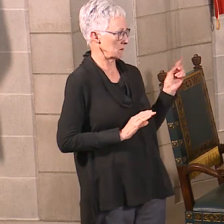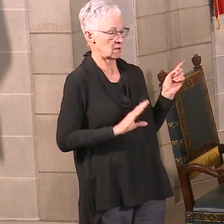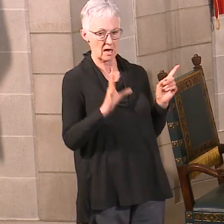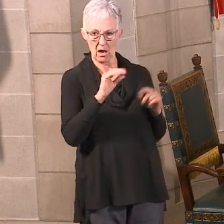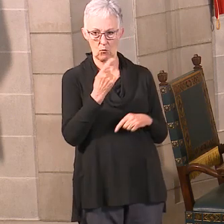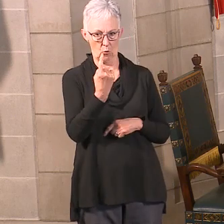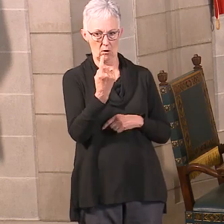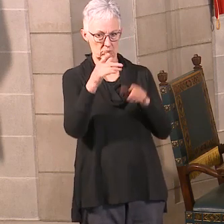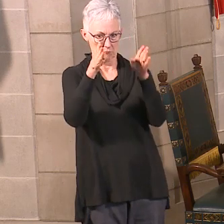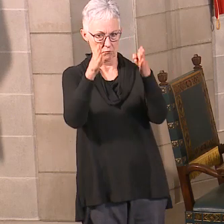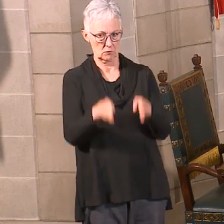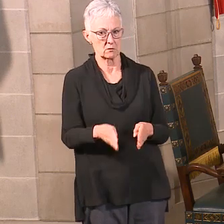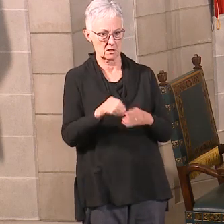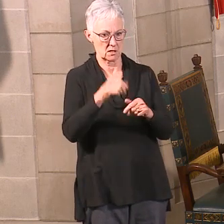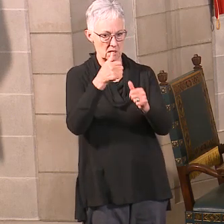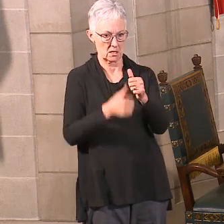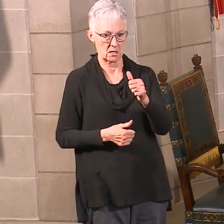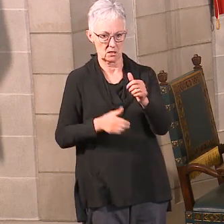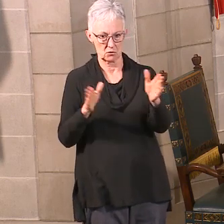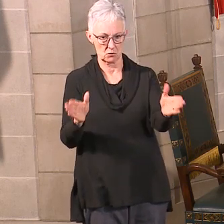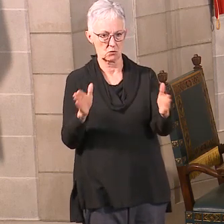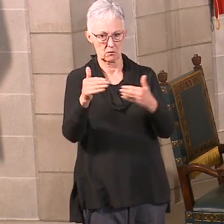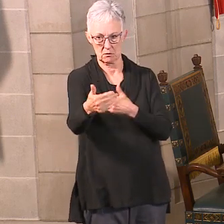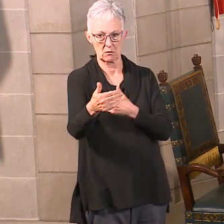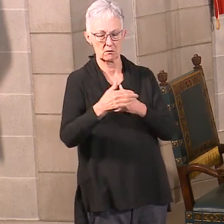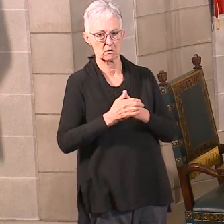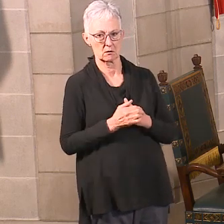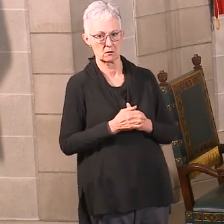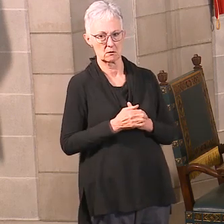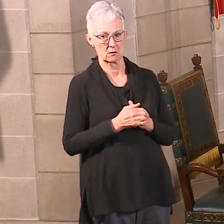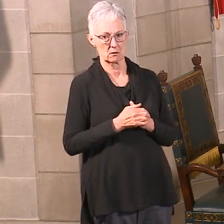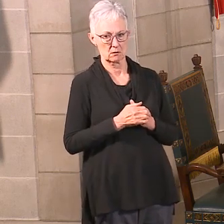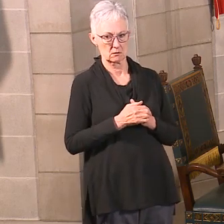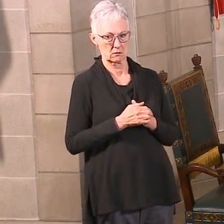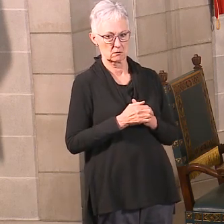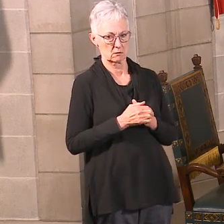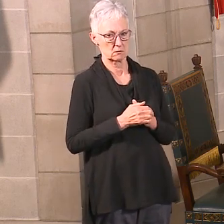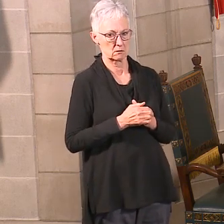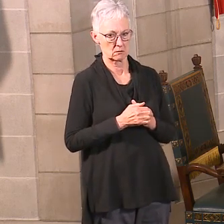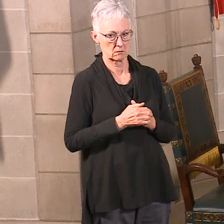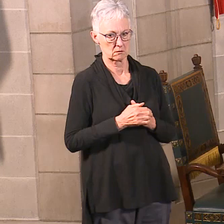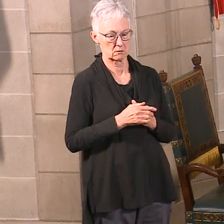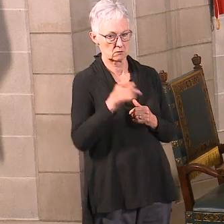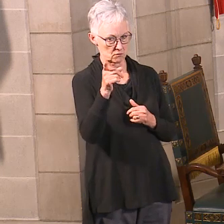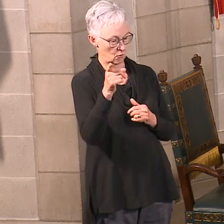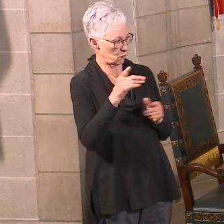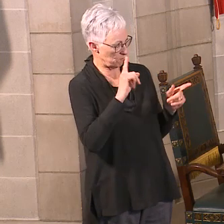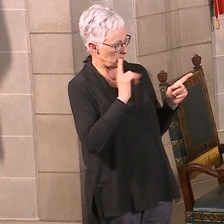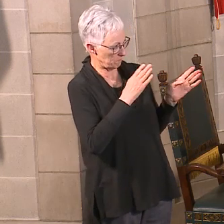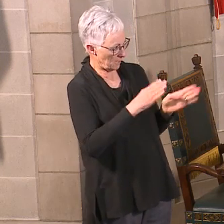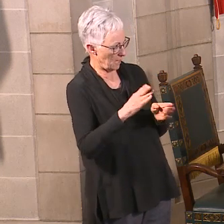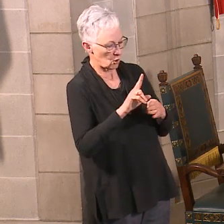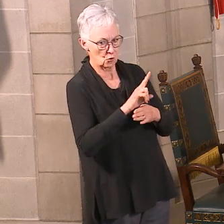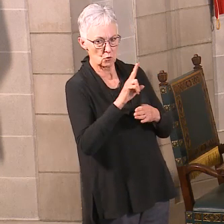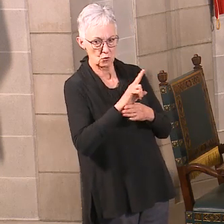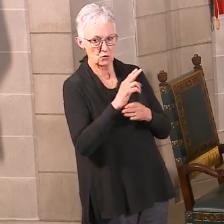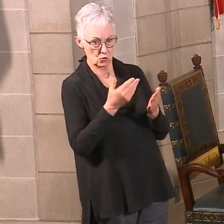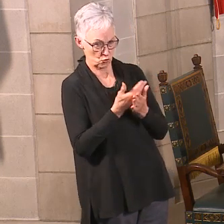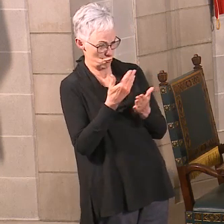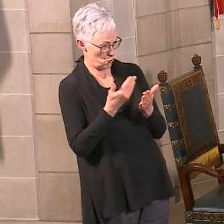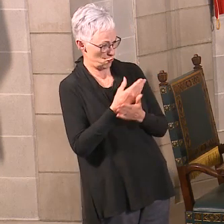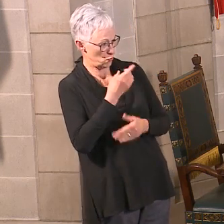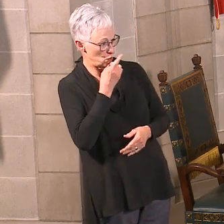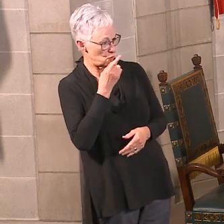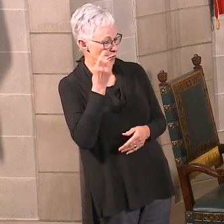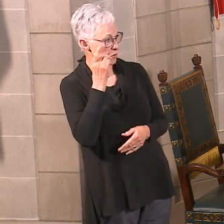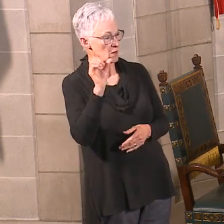each room. Yes, one person in each room, yes. No social gatherings. So the point is to use a lot of the newer dorms that have the single bathrooms? Yes, these are the dorm rooms that are on